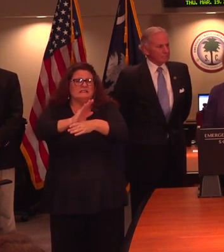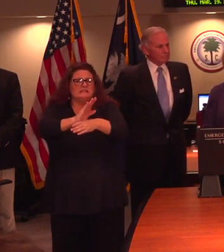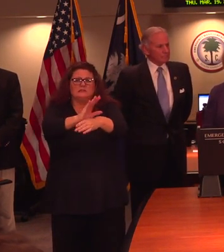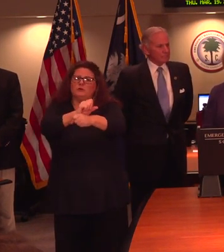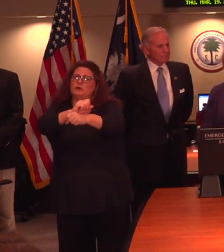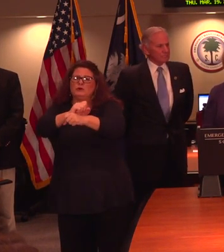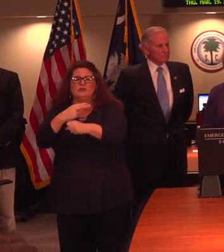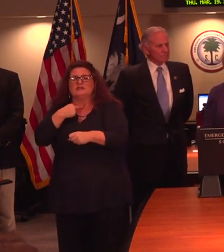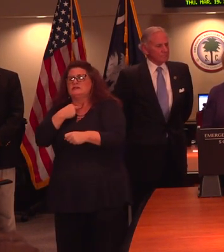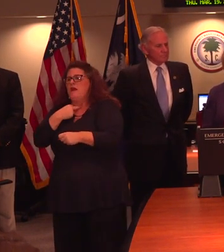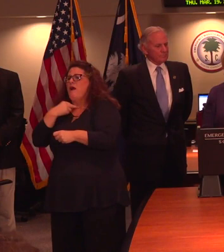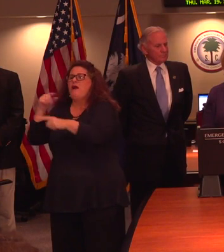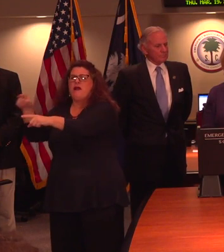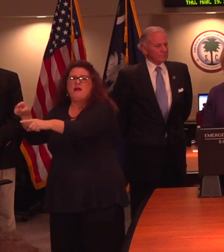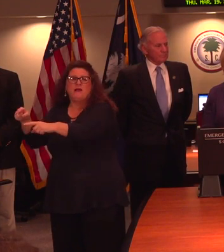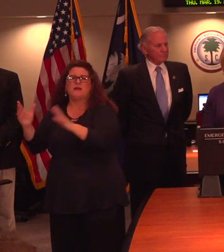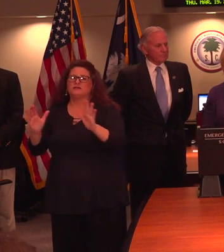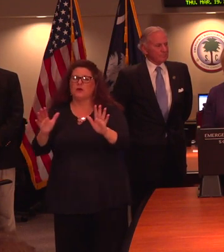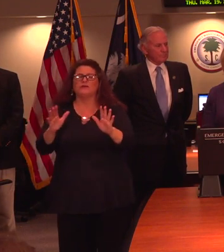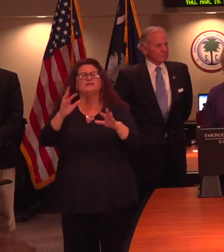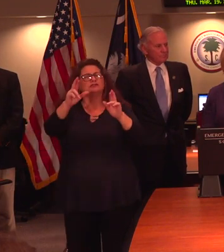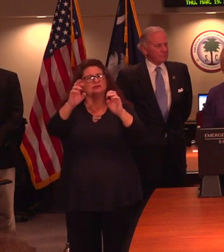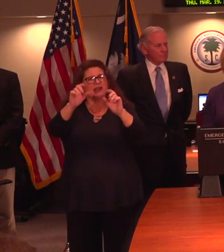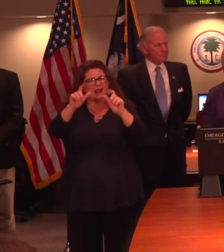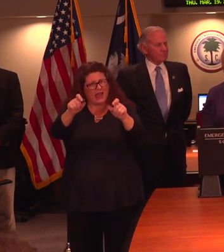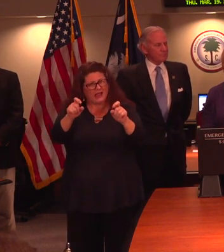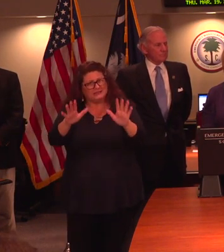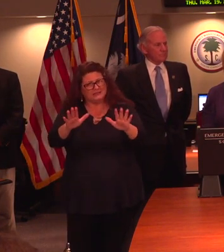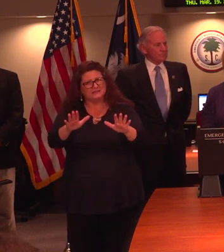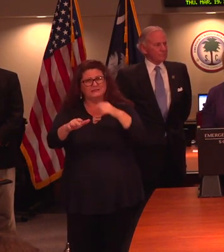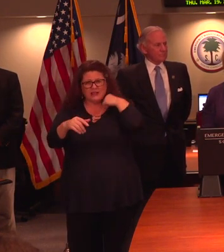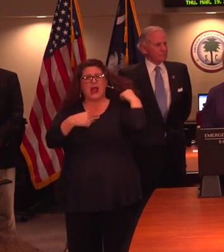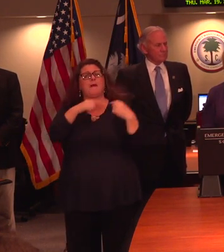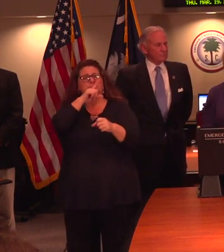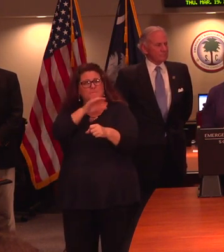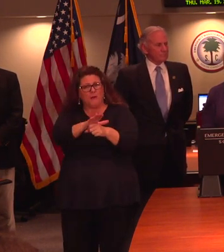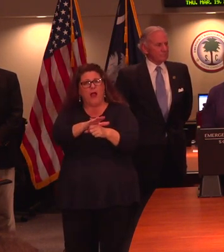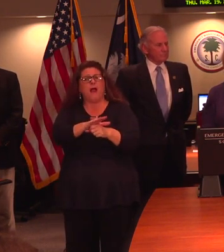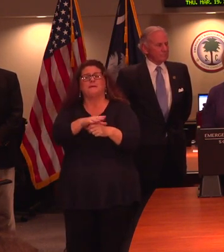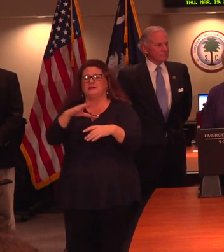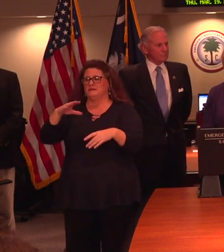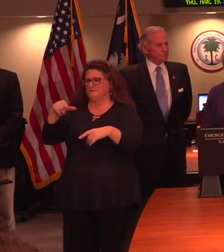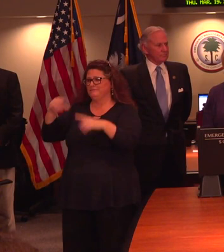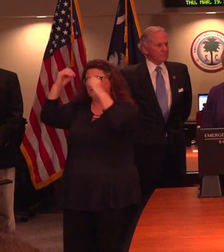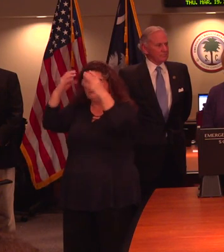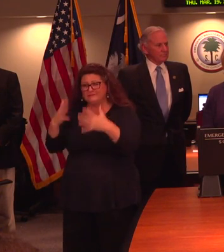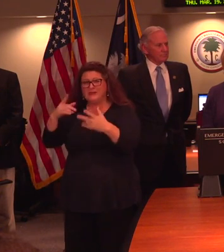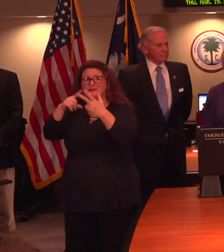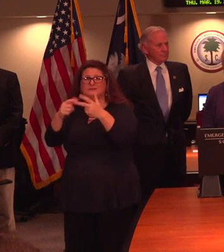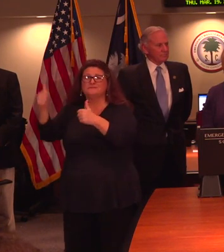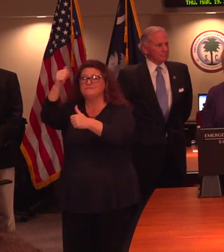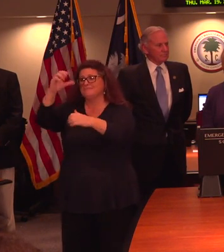this for the long haul. So, everyone relax, and I can promise you, your educators in your school, and certainly at the Department of Education,